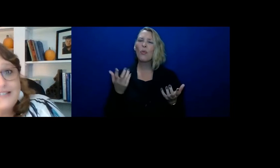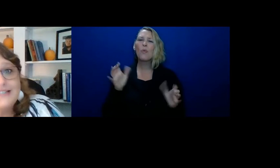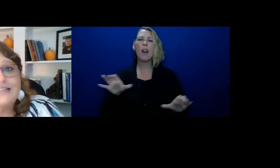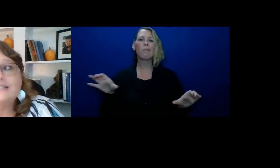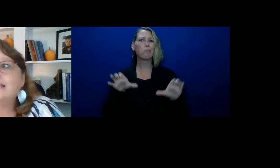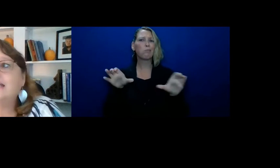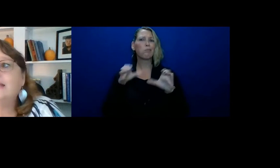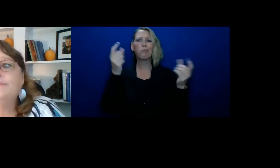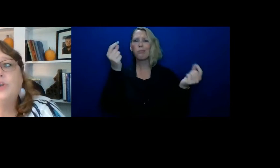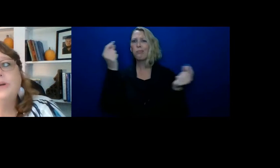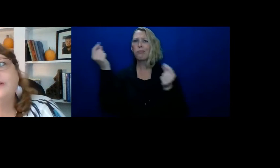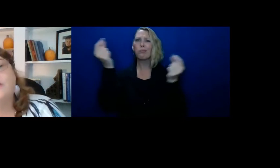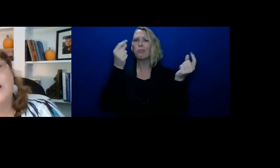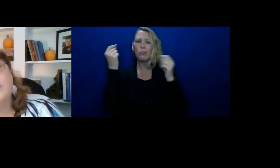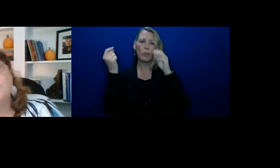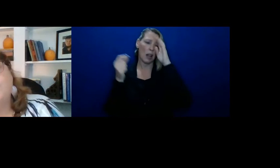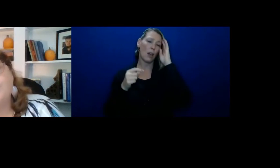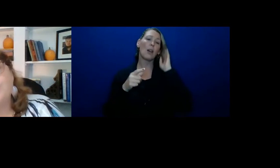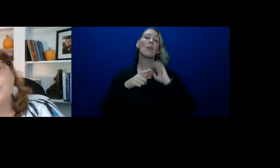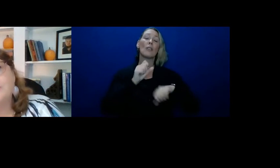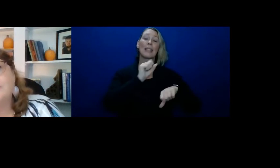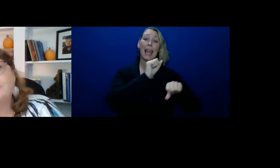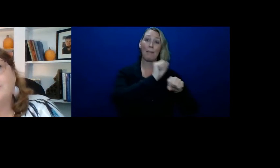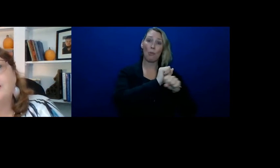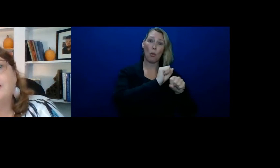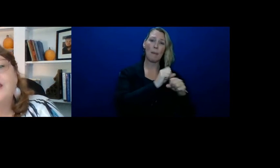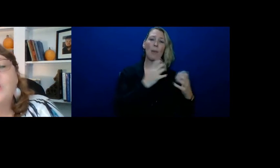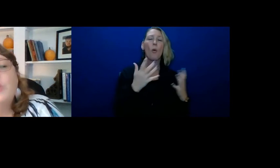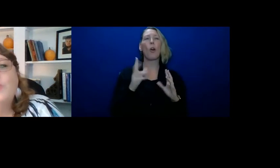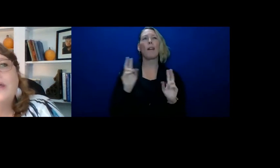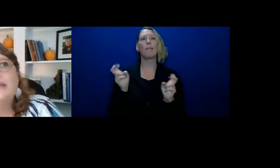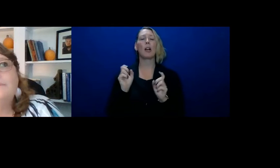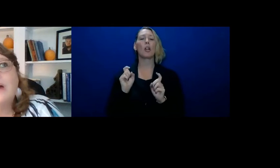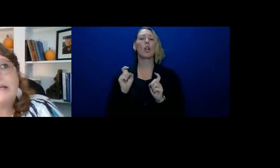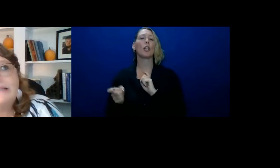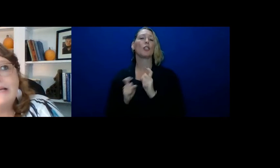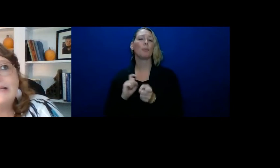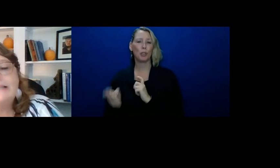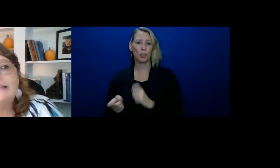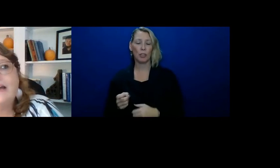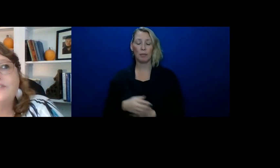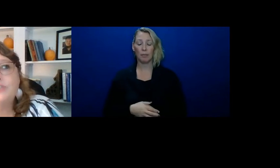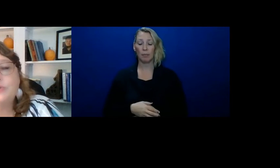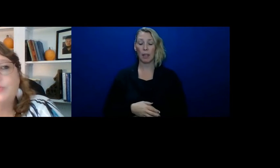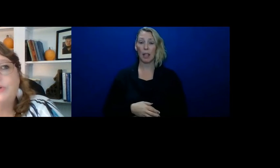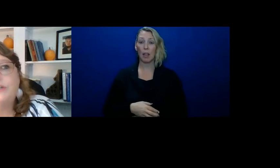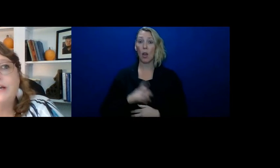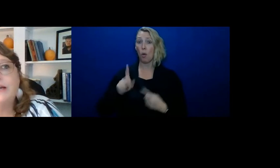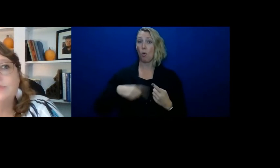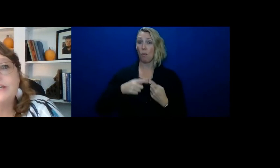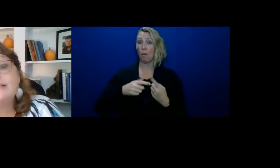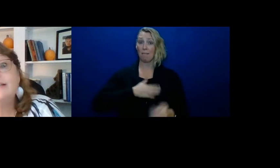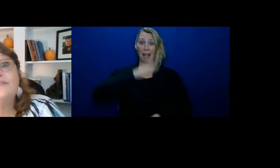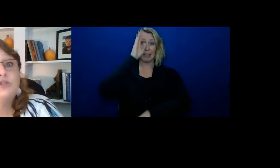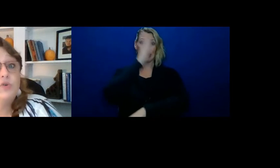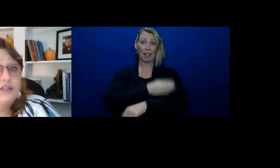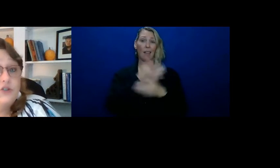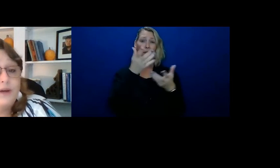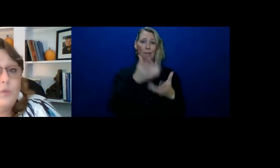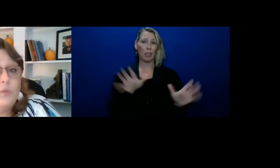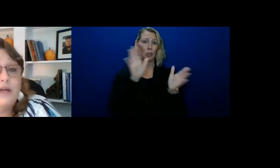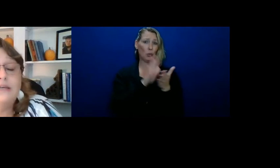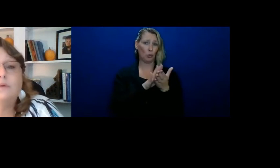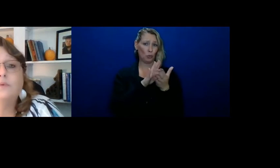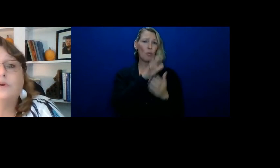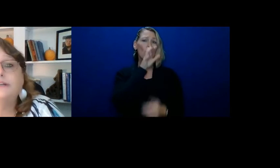reference this as employment or contribution, right? When my sons left school, Jesse left school